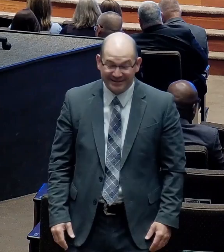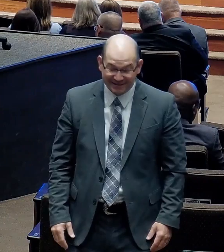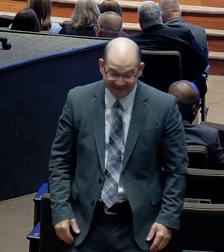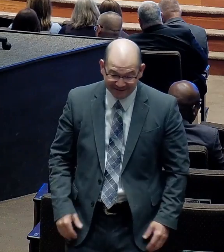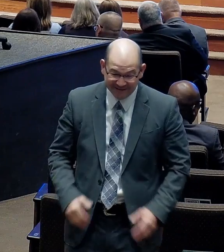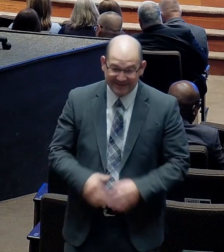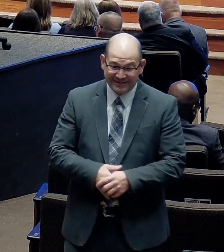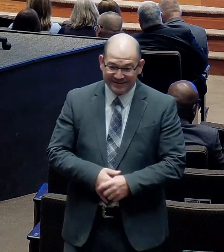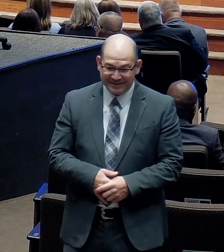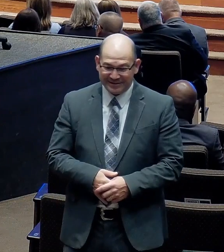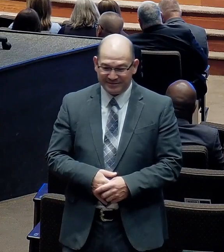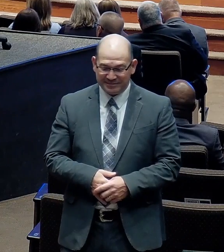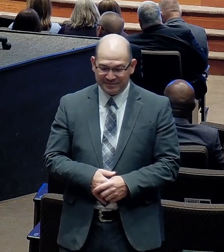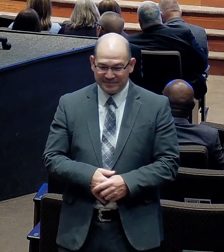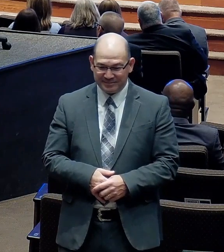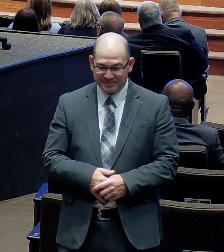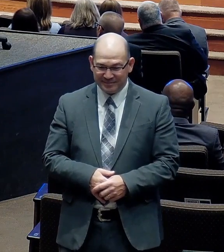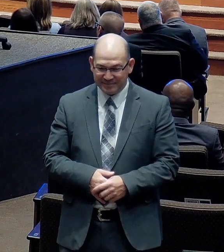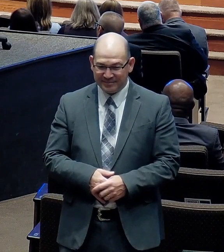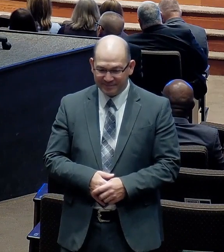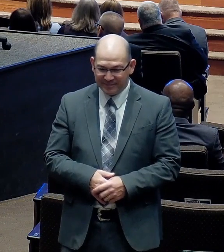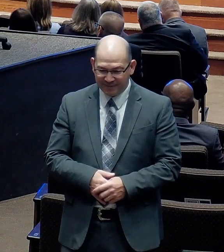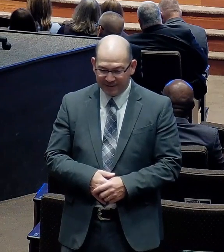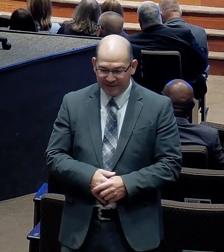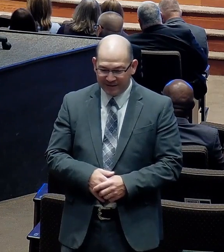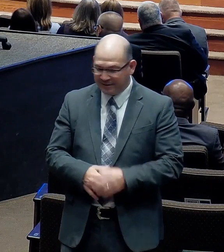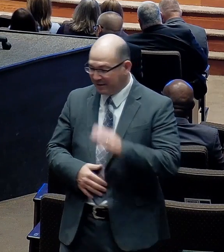A loving. Sacrificial. Wife.